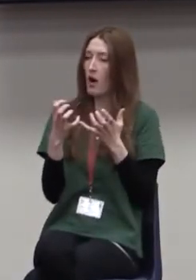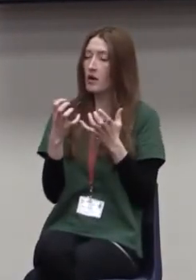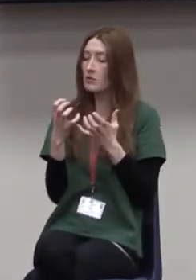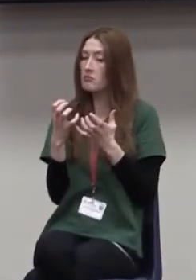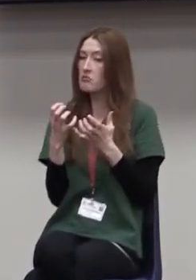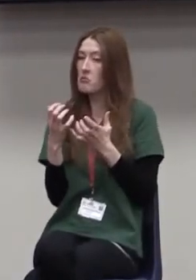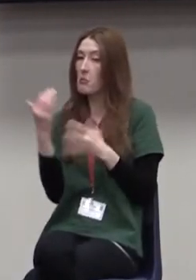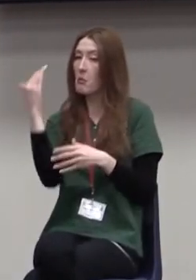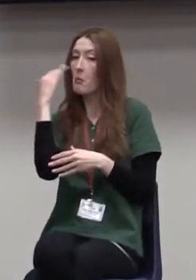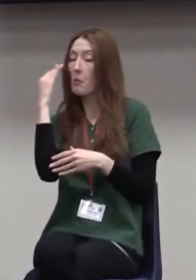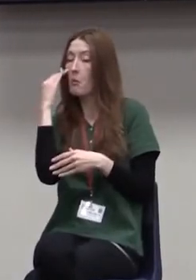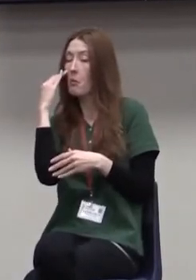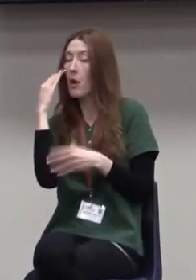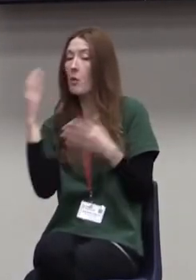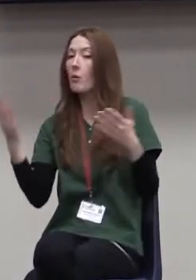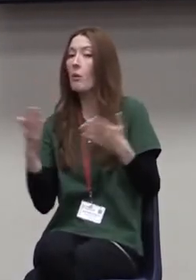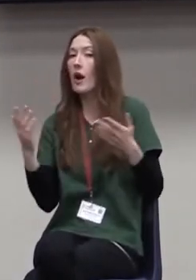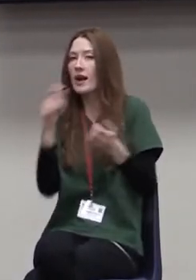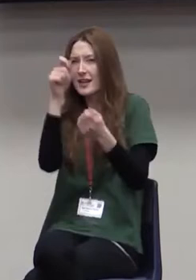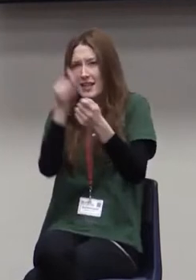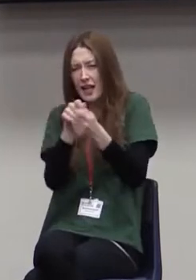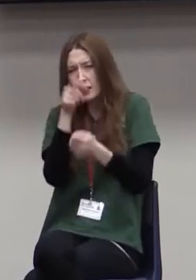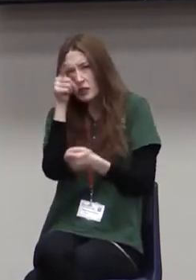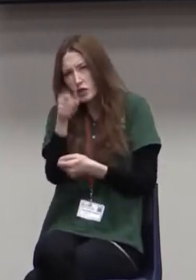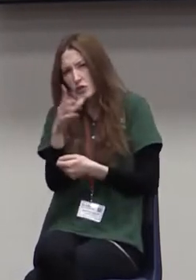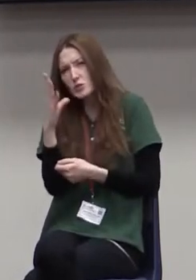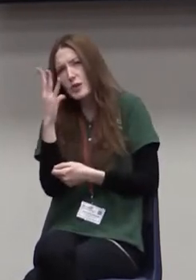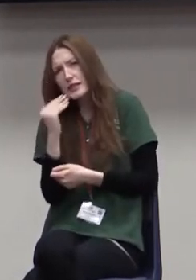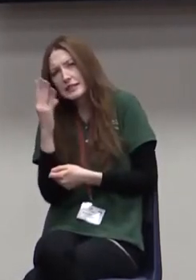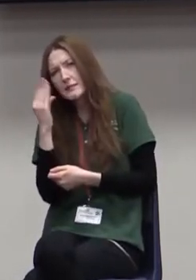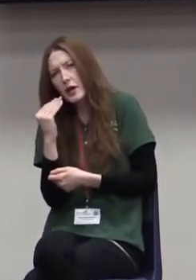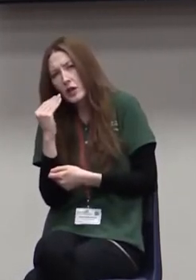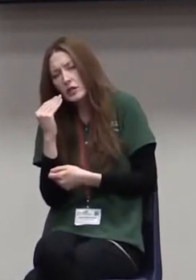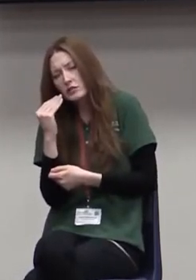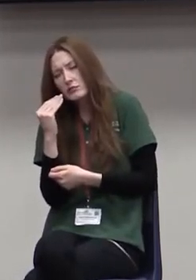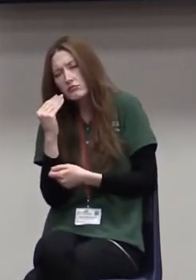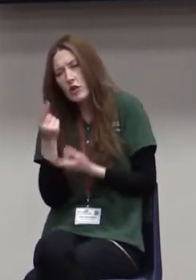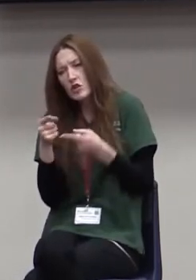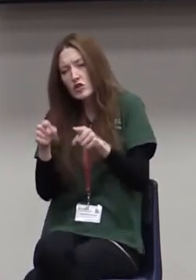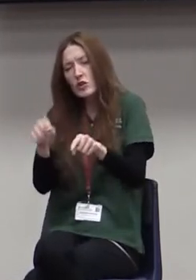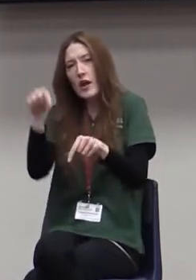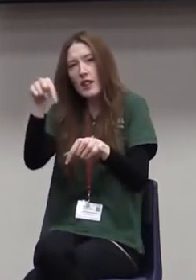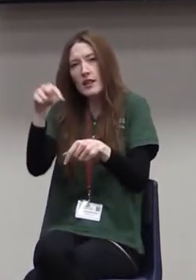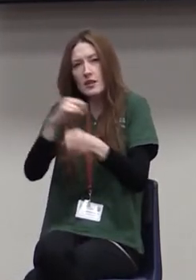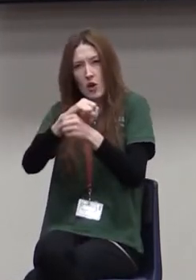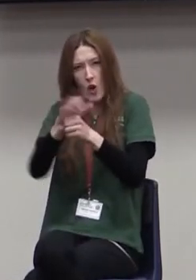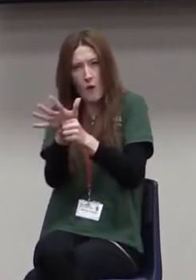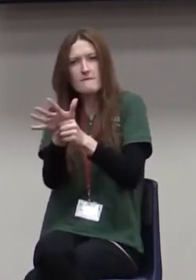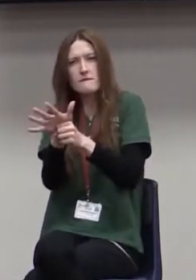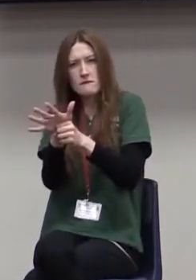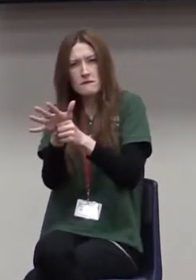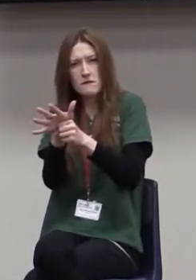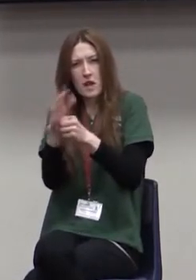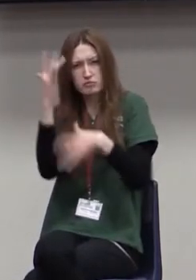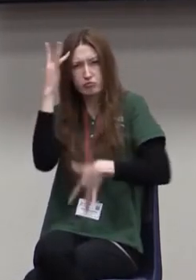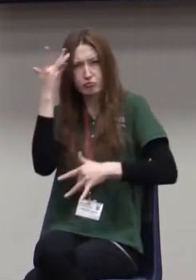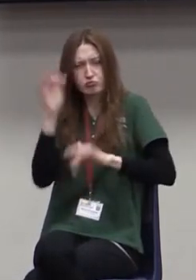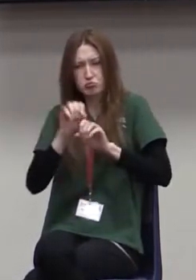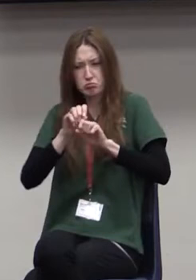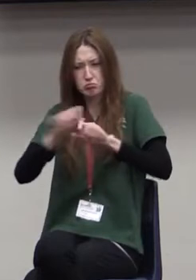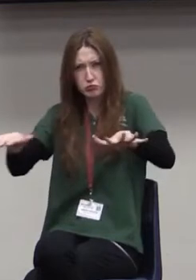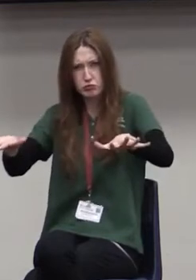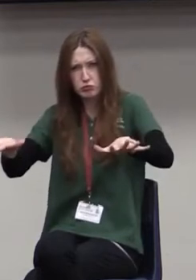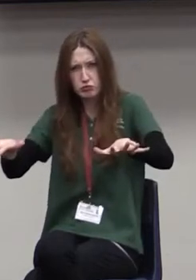what exactly they were experiencing during this COVID pandemic, how it had affected their